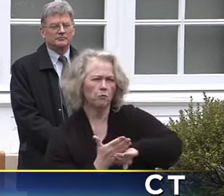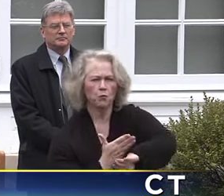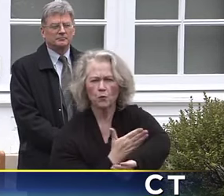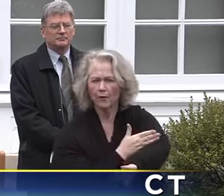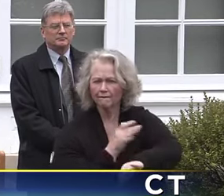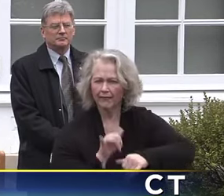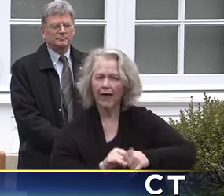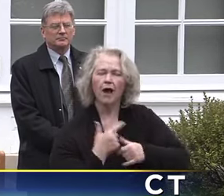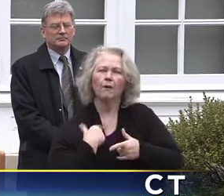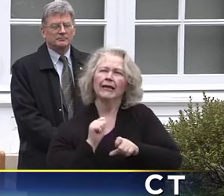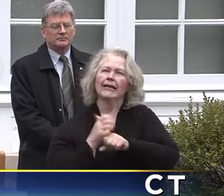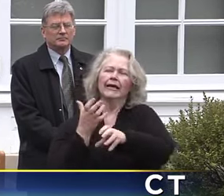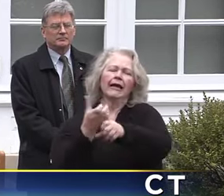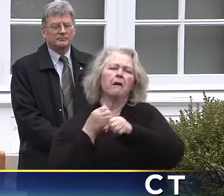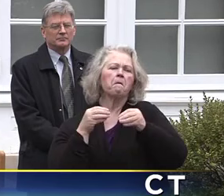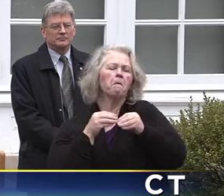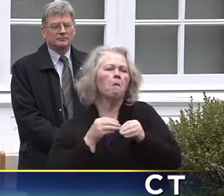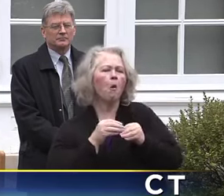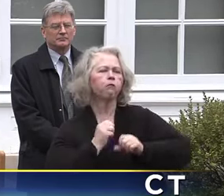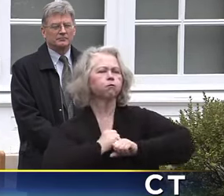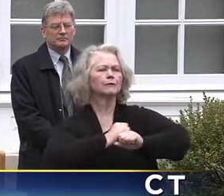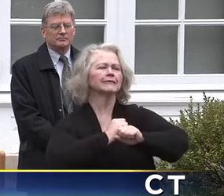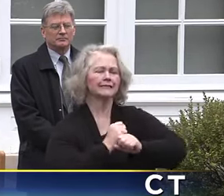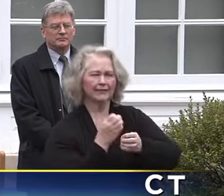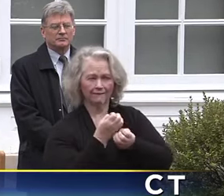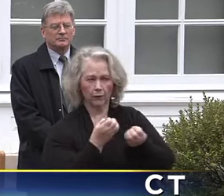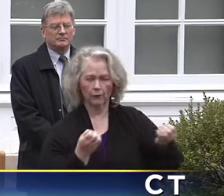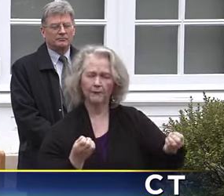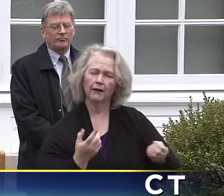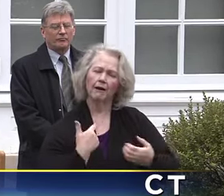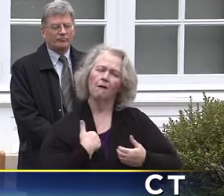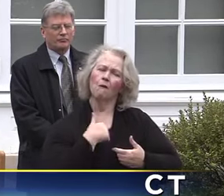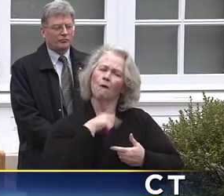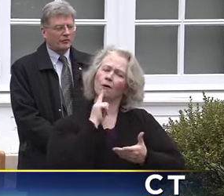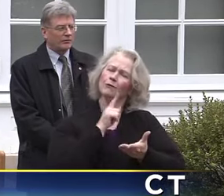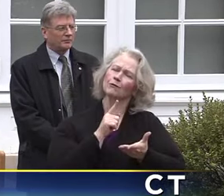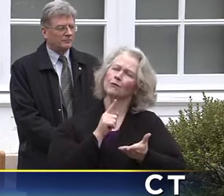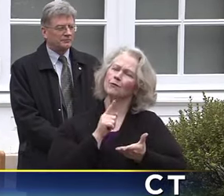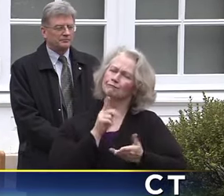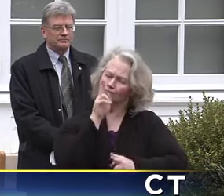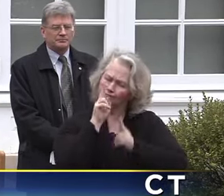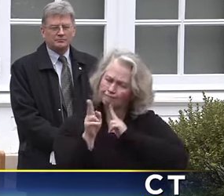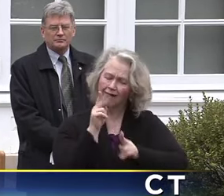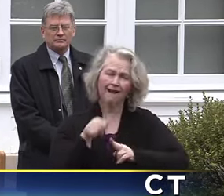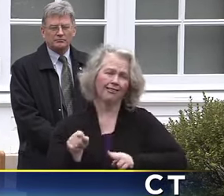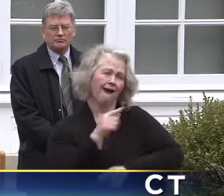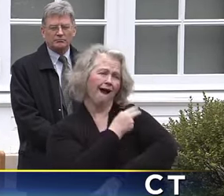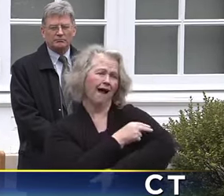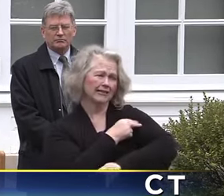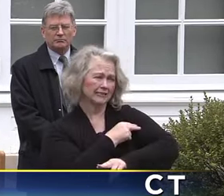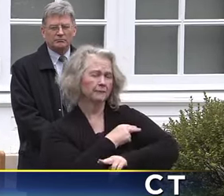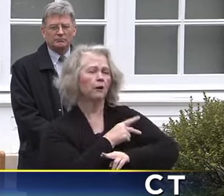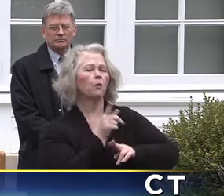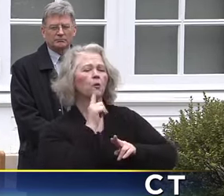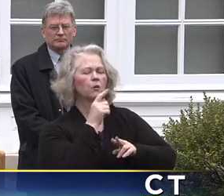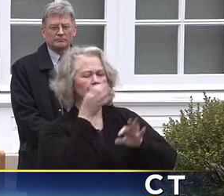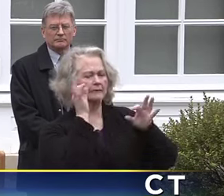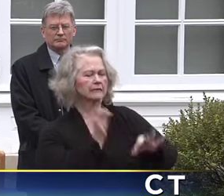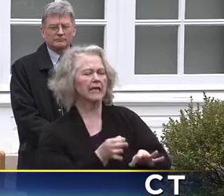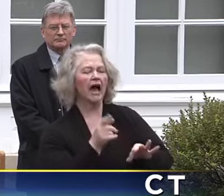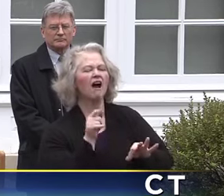protective equipment. I want to salute those hospitals to step back from doing elective surgery.